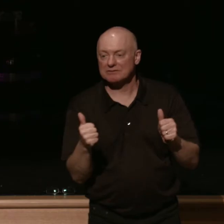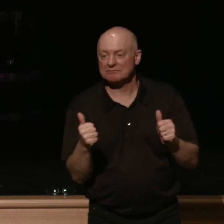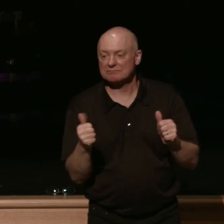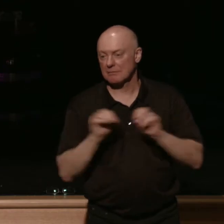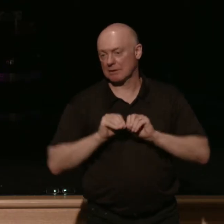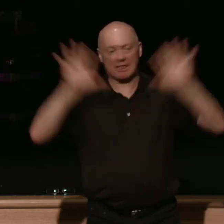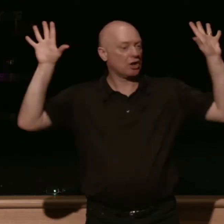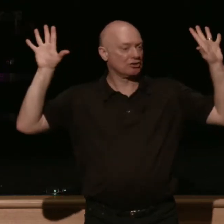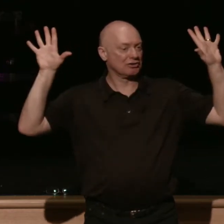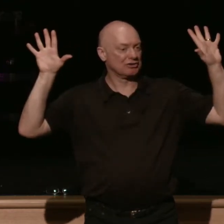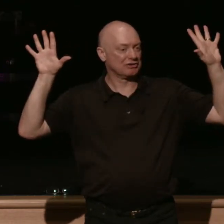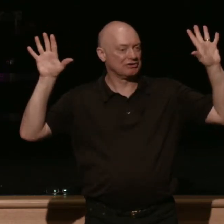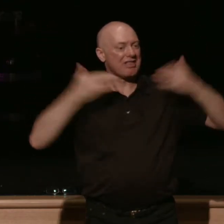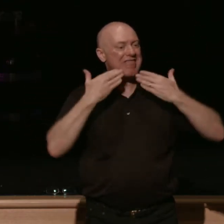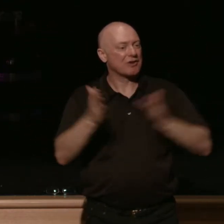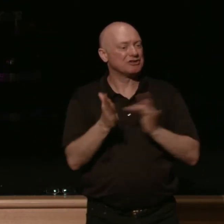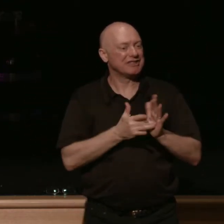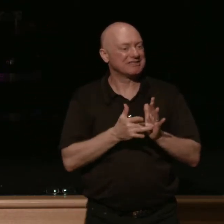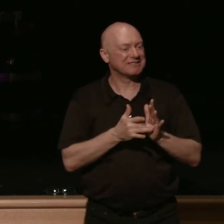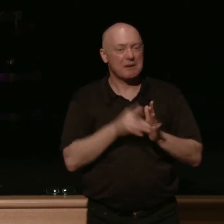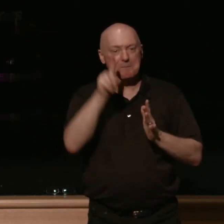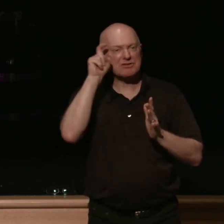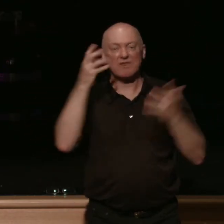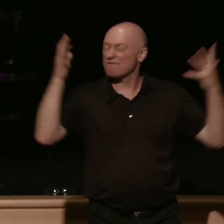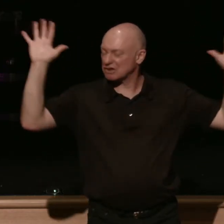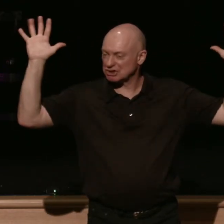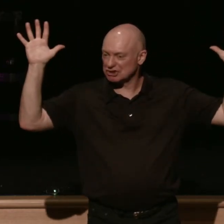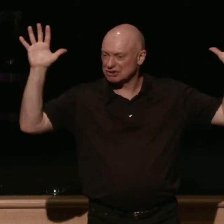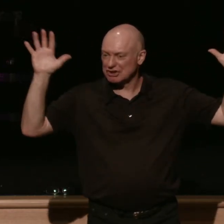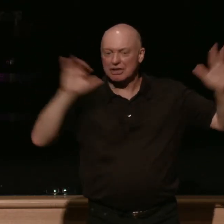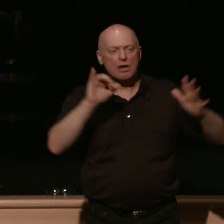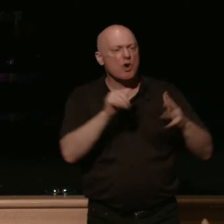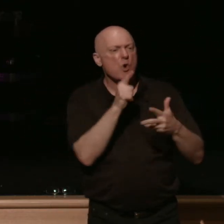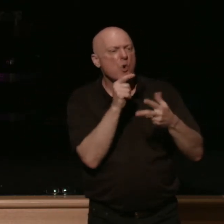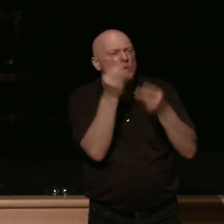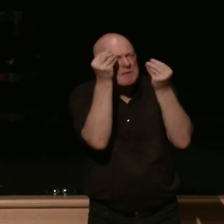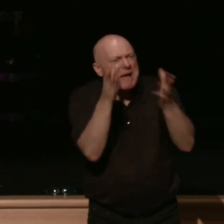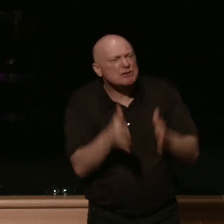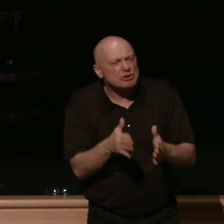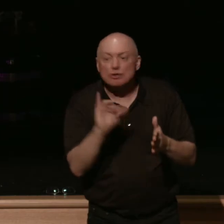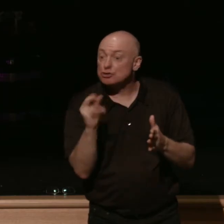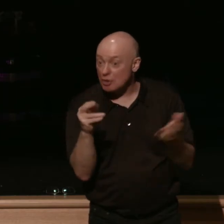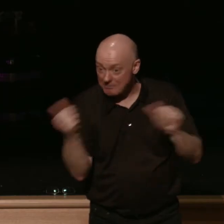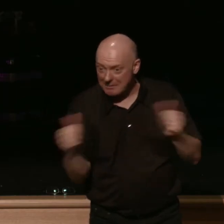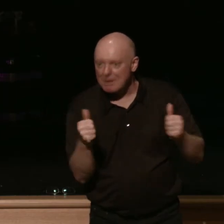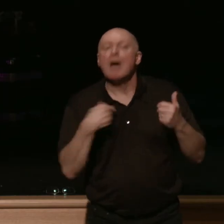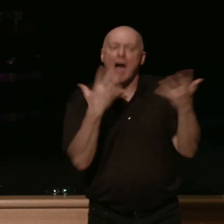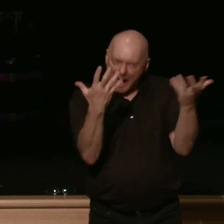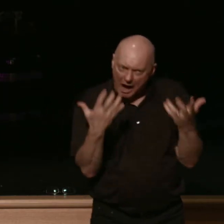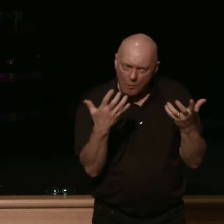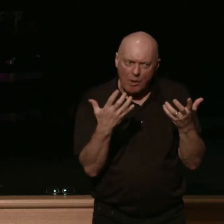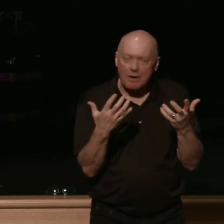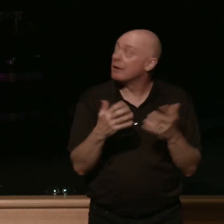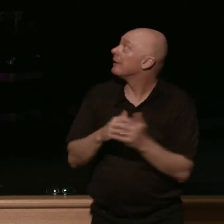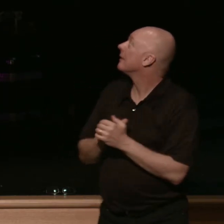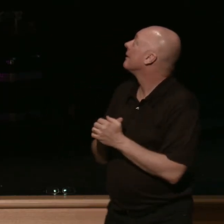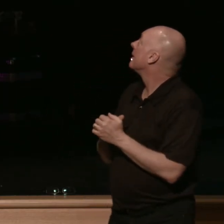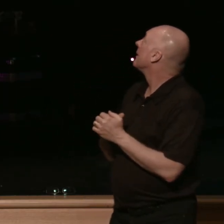thank you jesus mystery over it's john the baptist who is this guy john the baptist here's one of my favorite pictures of john the baptist is in the jesus story book